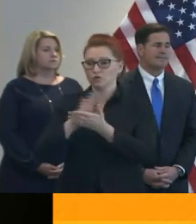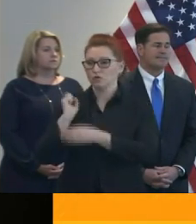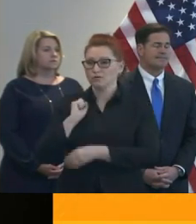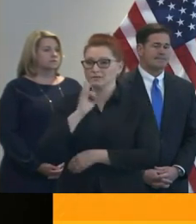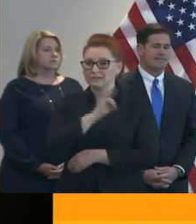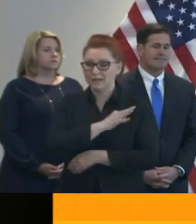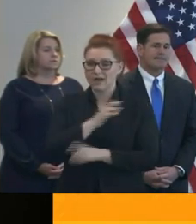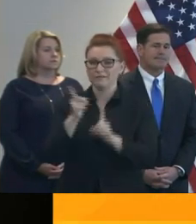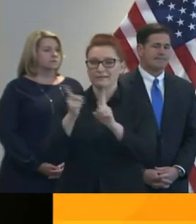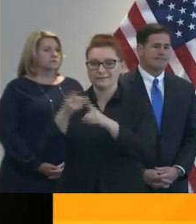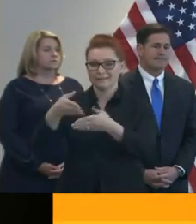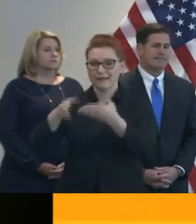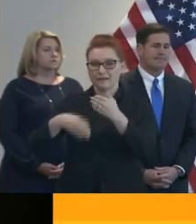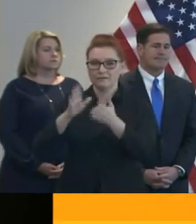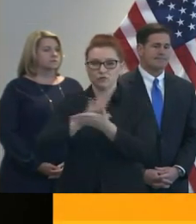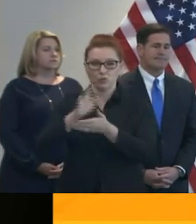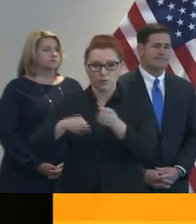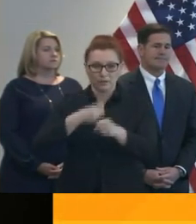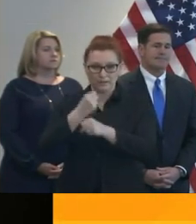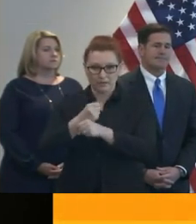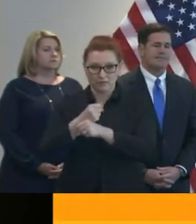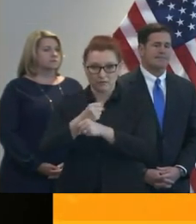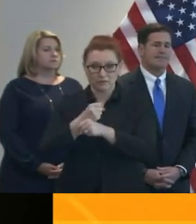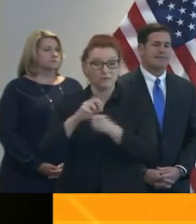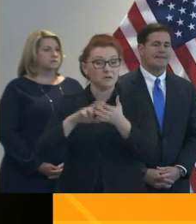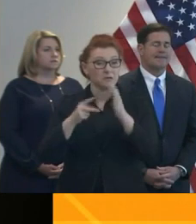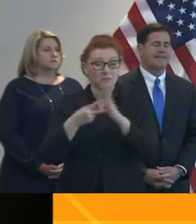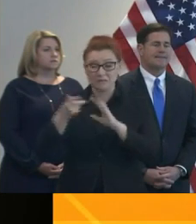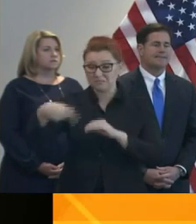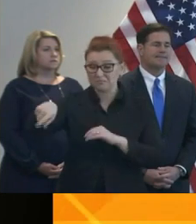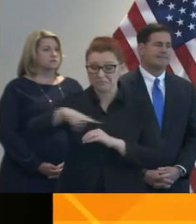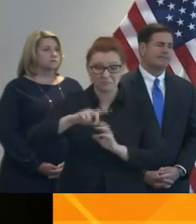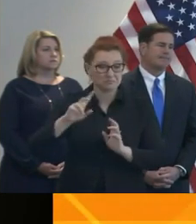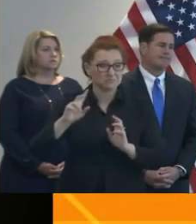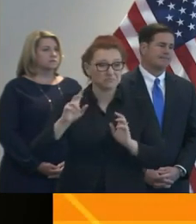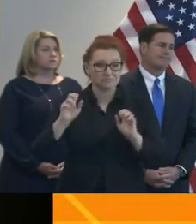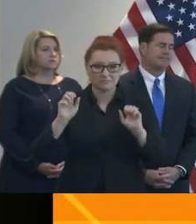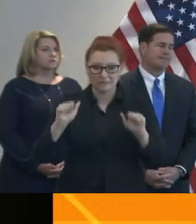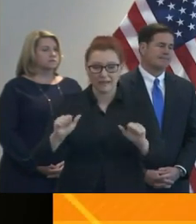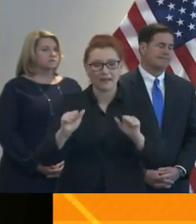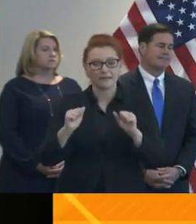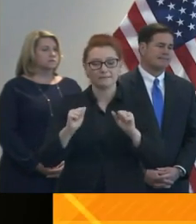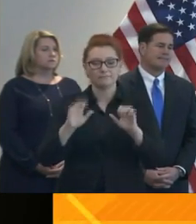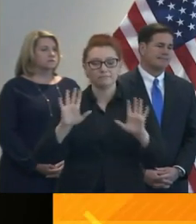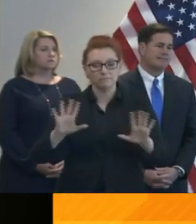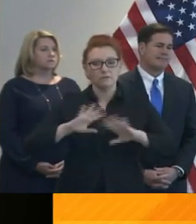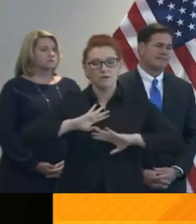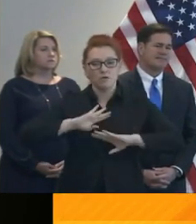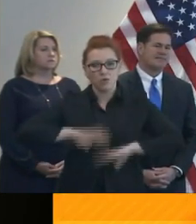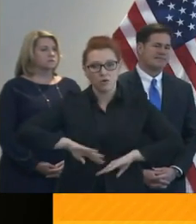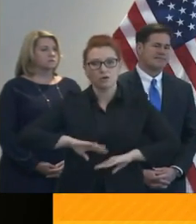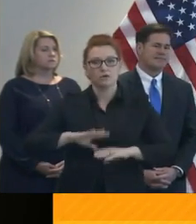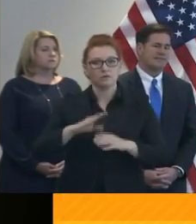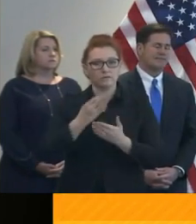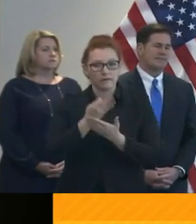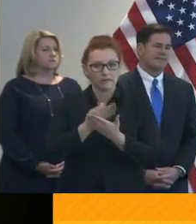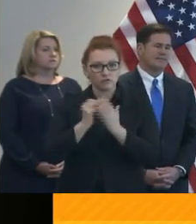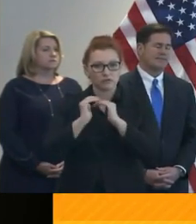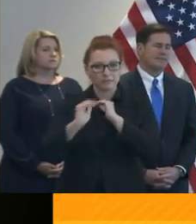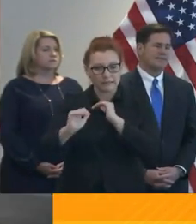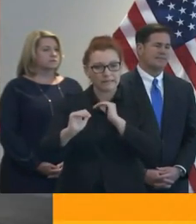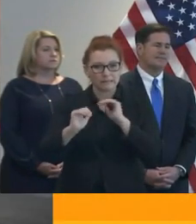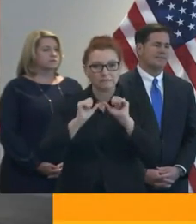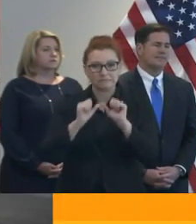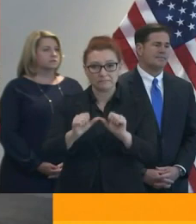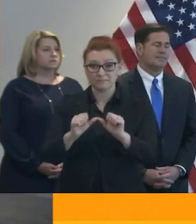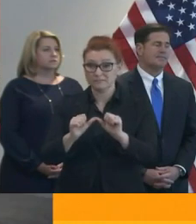school closures, providing financial stability and certainty to our school communities. That legislation passed both